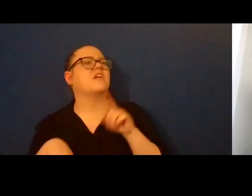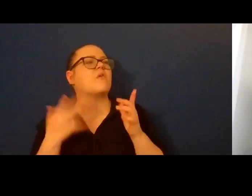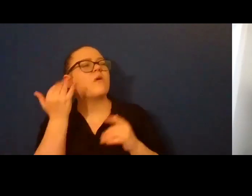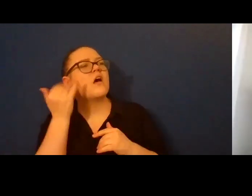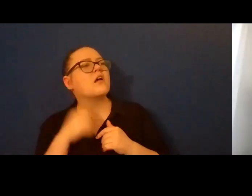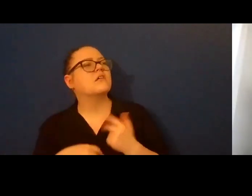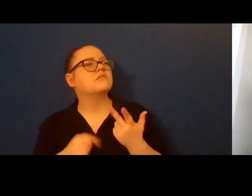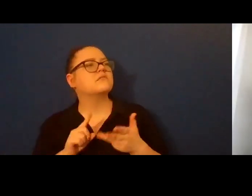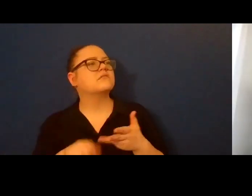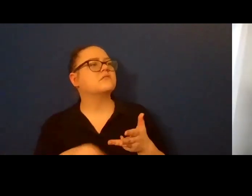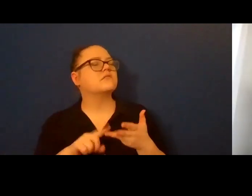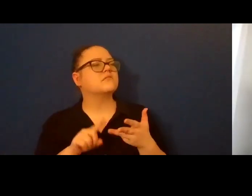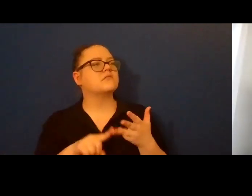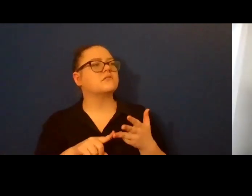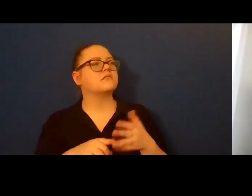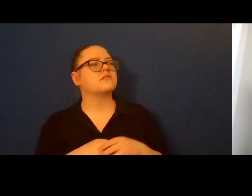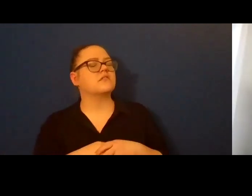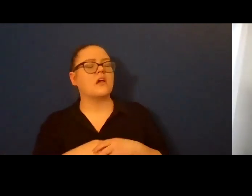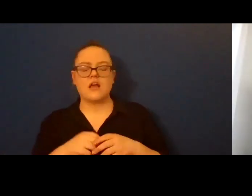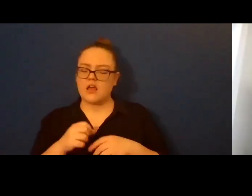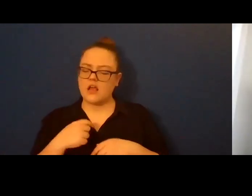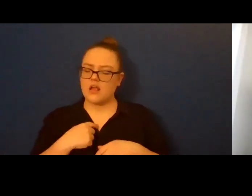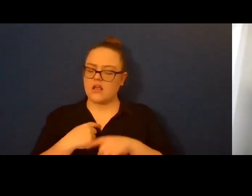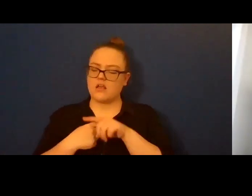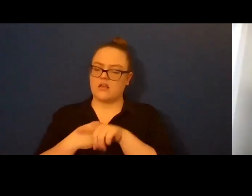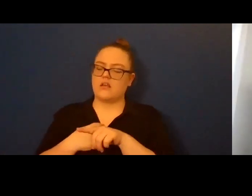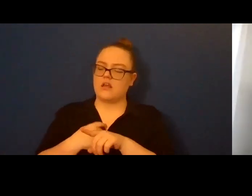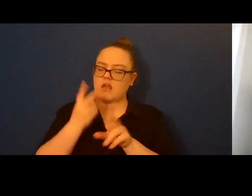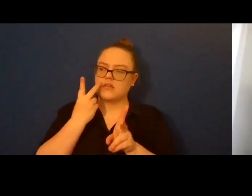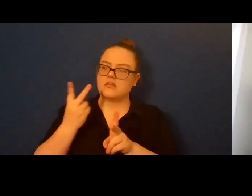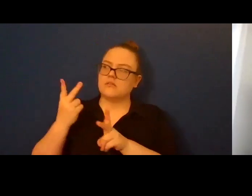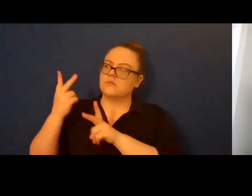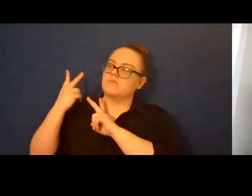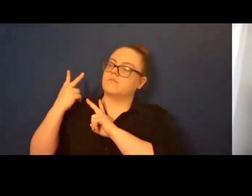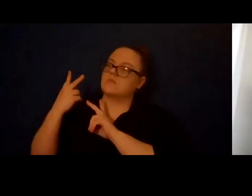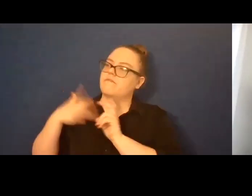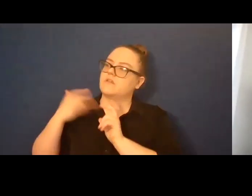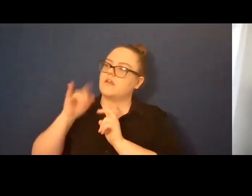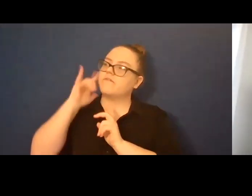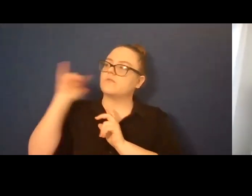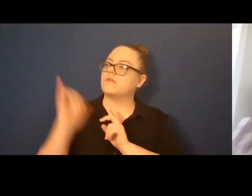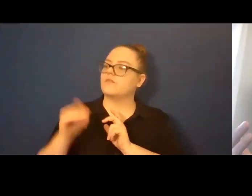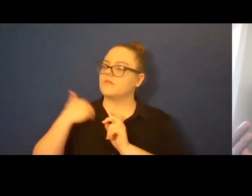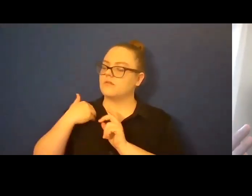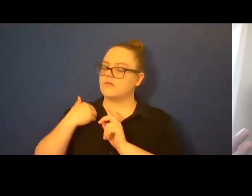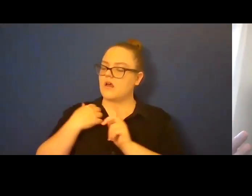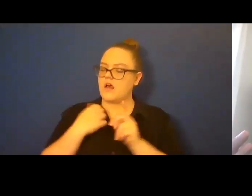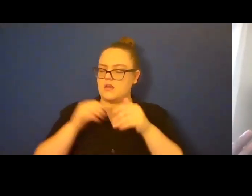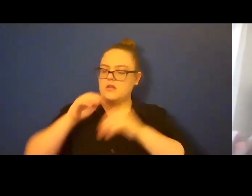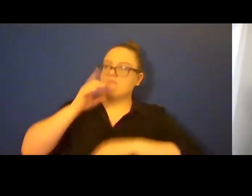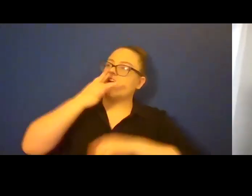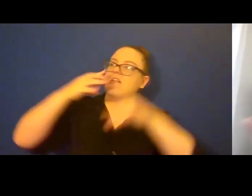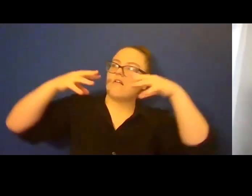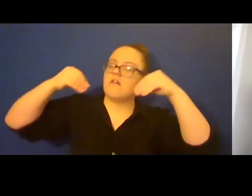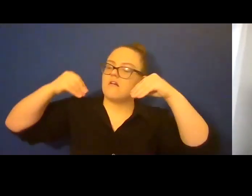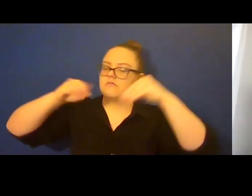Lights off, door locked under my desk trying to breathe. I don't do well with shootings. I don't think anyone should do well with shootings.